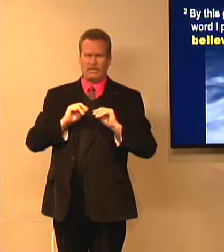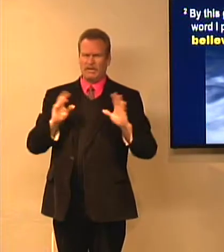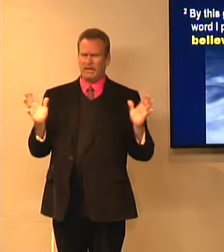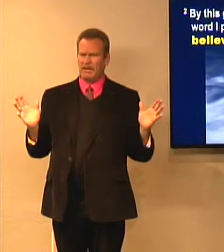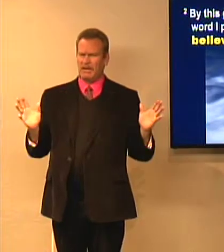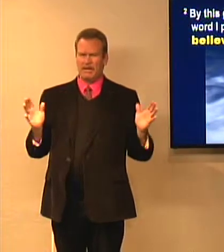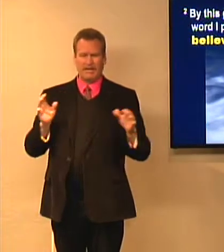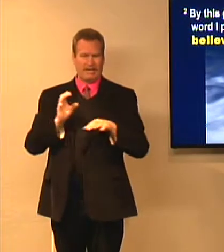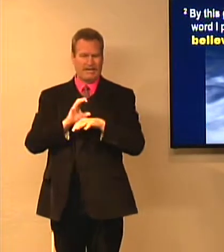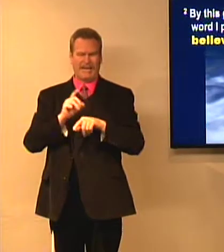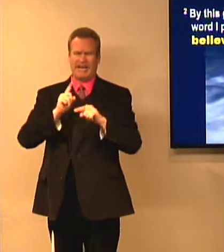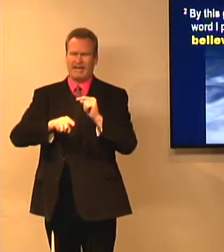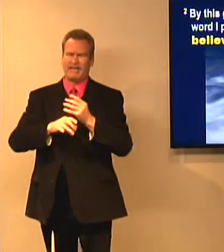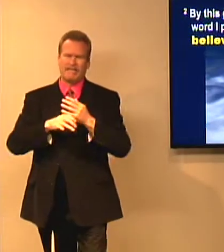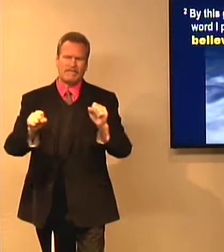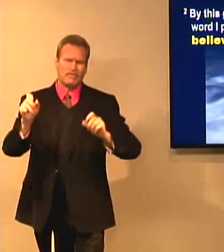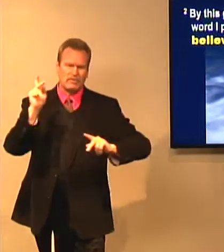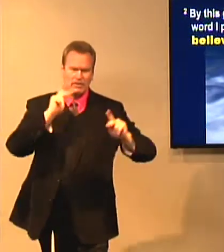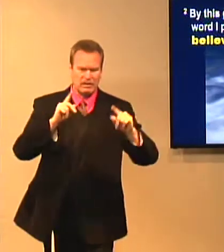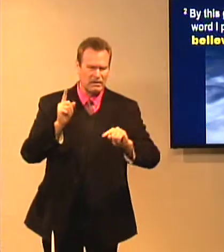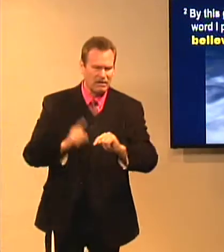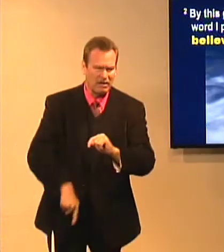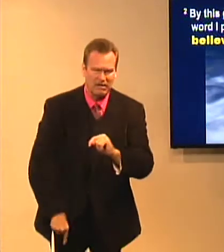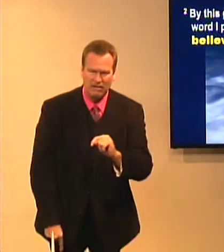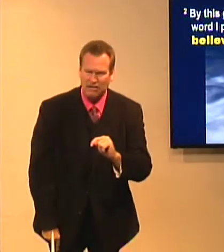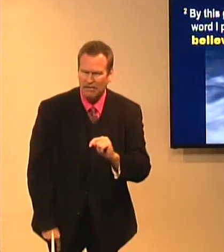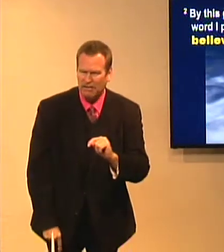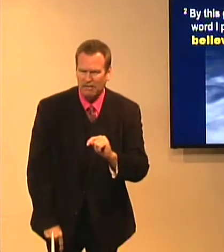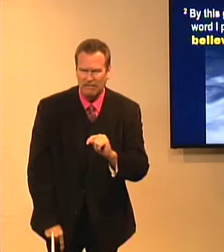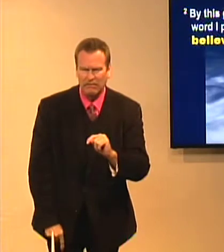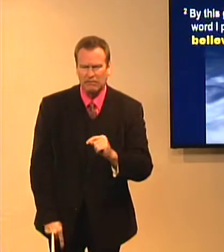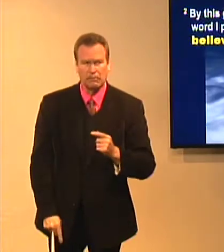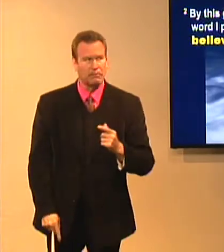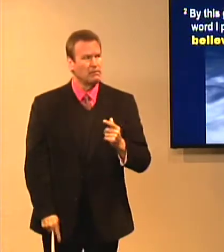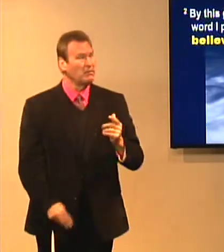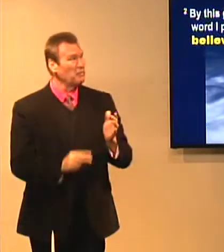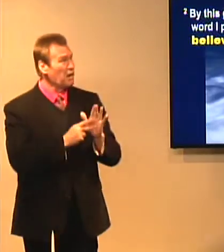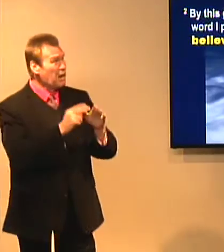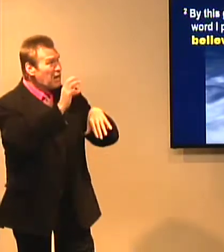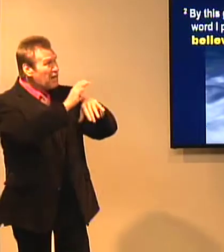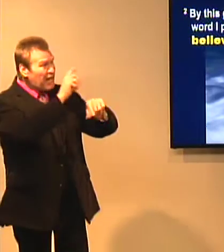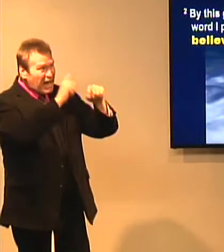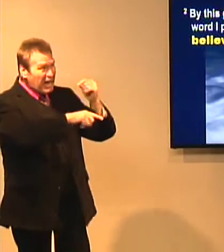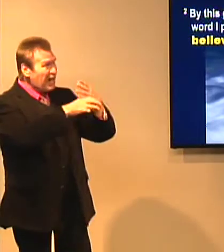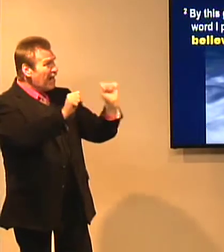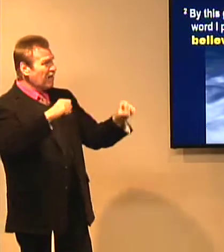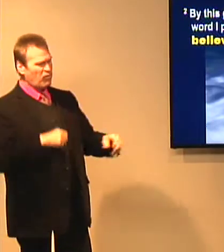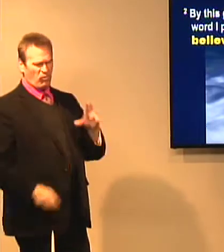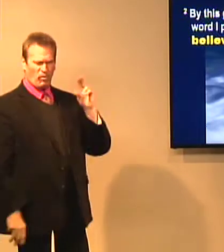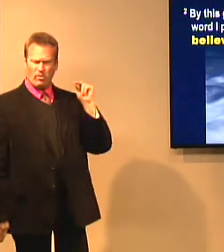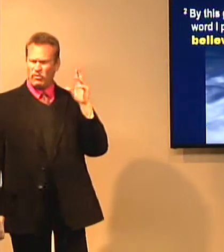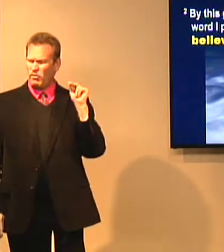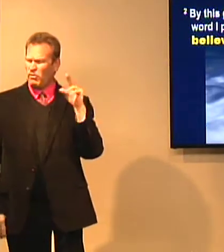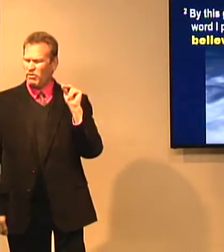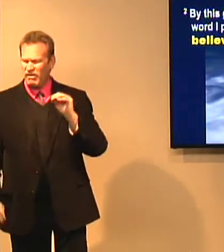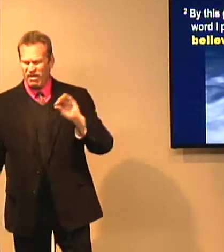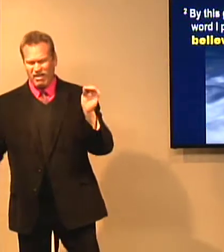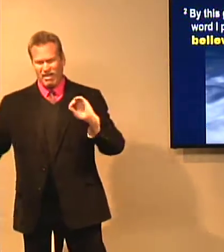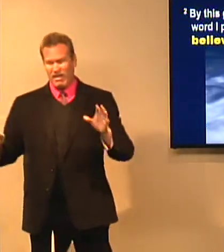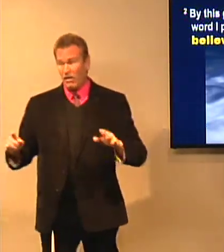And I'm like, satisfaction doesn't have anything to do with the church. And they're like, wait, the church can't save me? And I'm like, no, the church